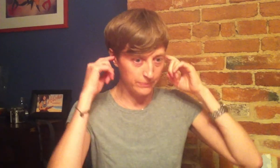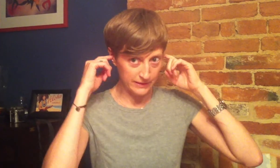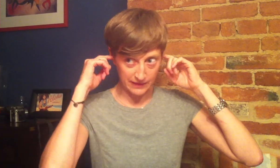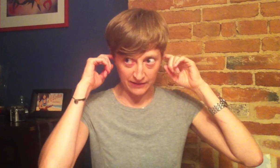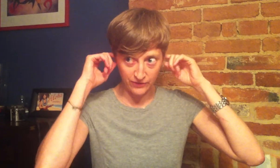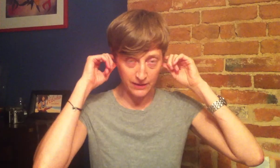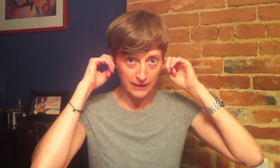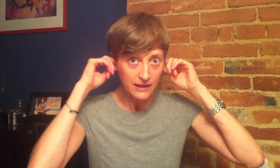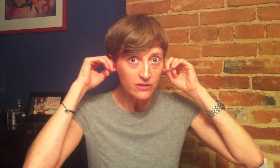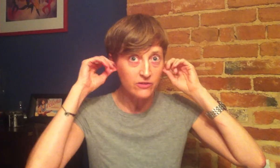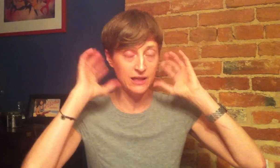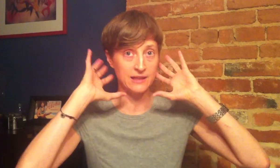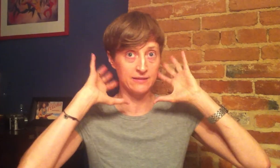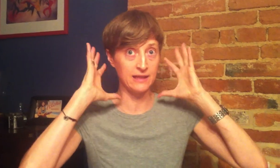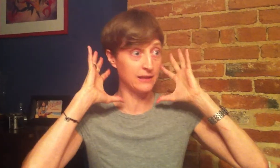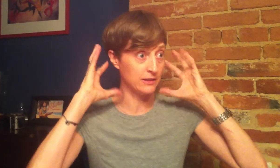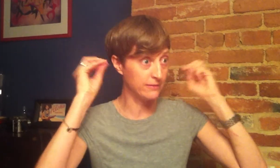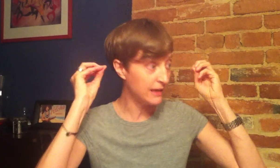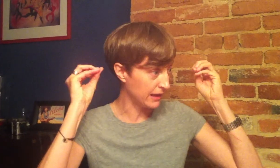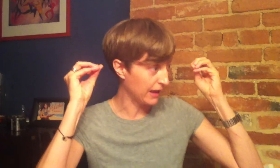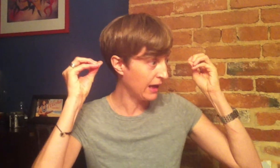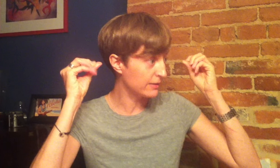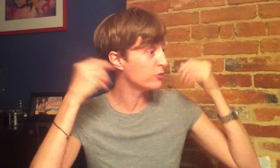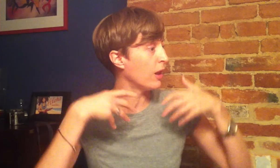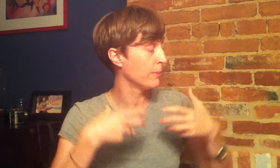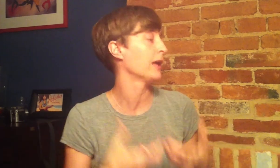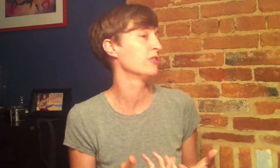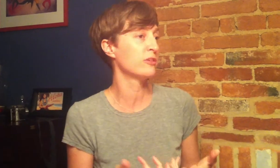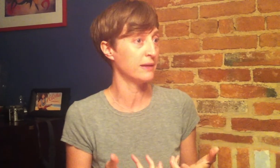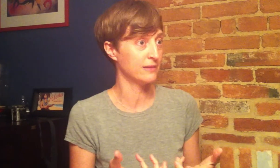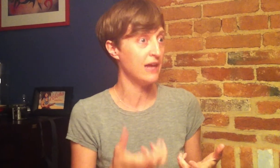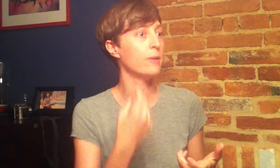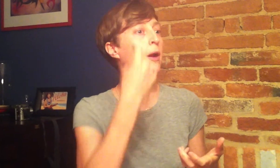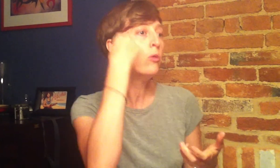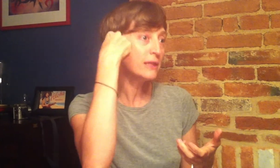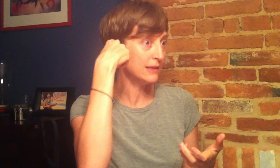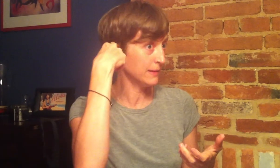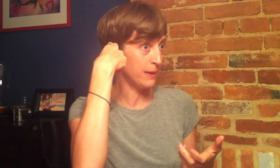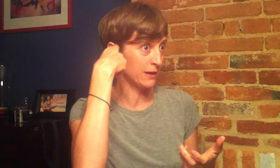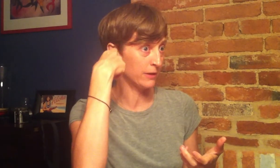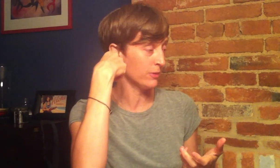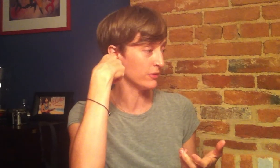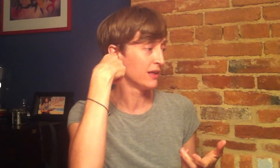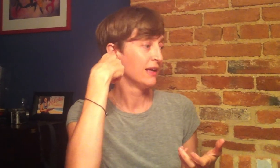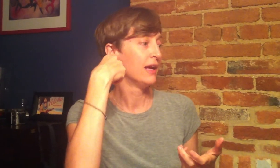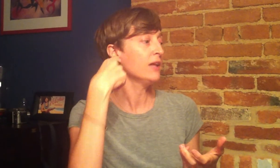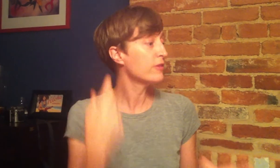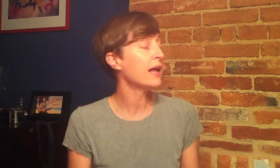I can feel it in my ears and I can, it's like a little zing as I'm swallowing my, just my saliva, but only in the back of my throat. And so then I